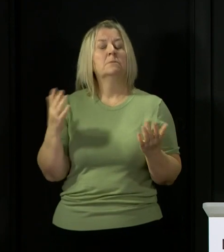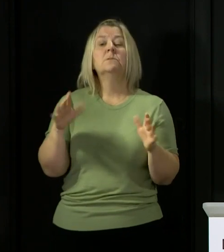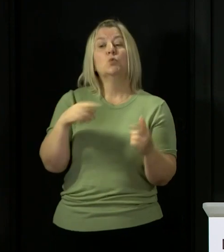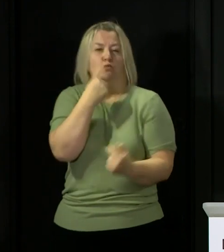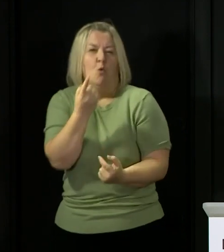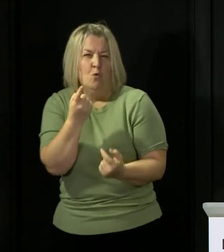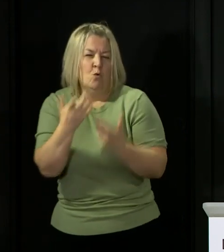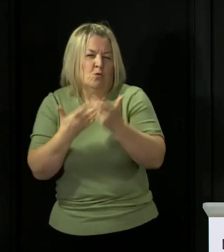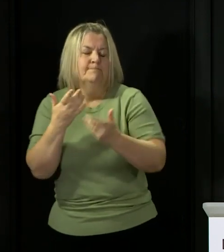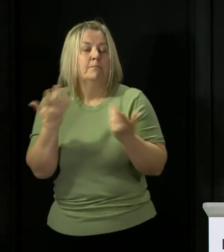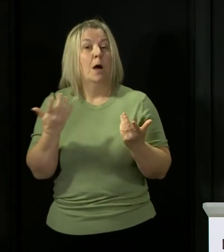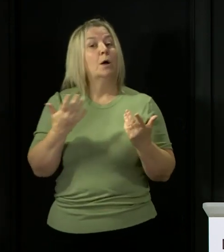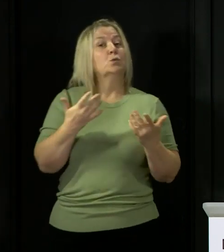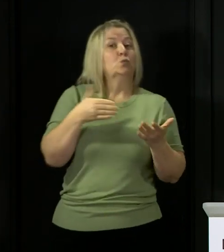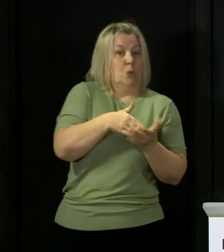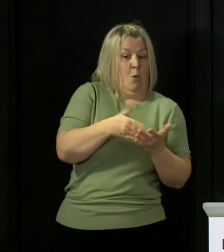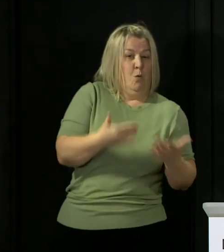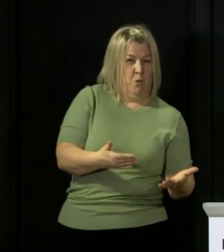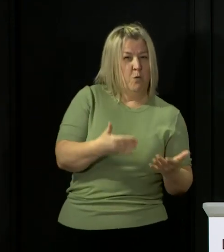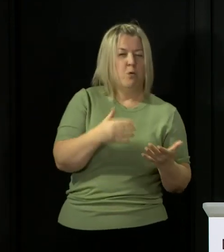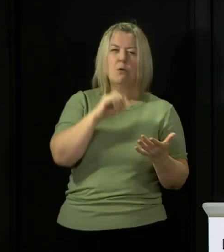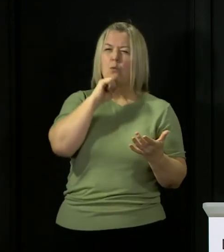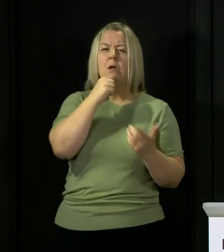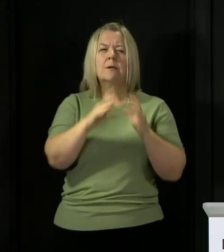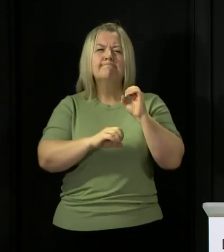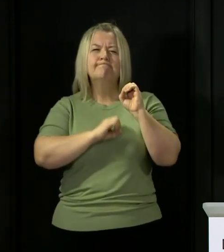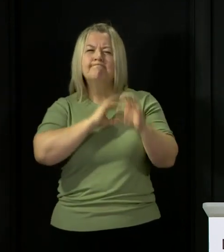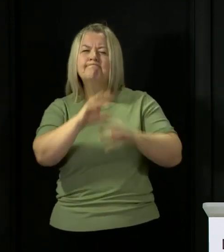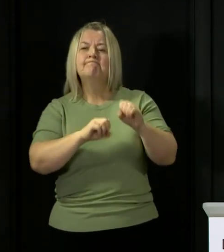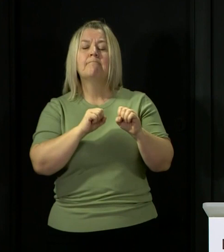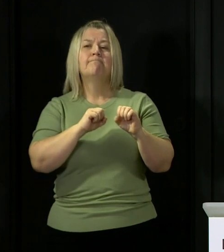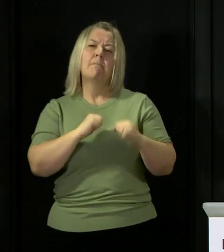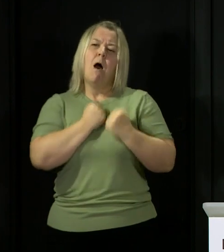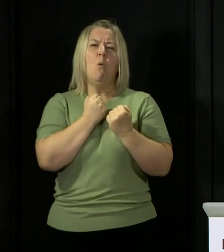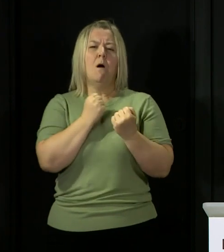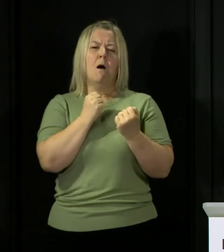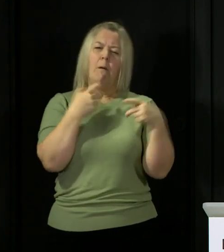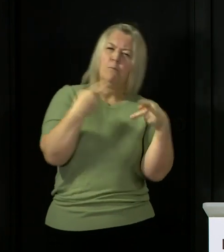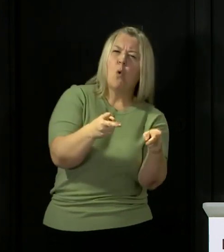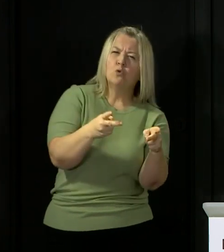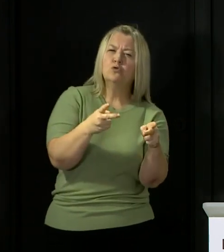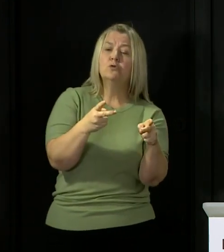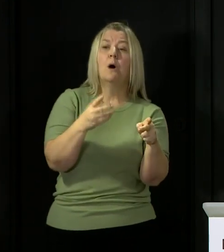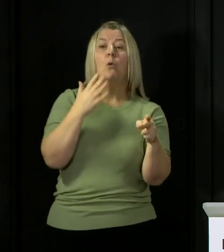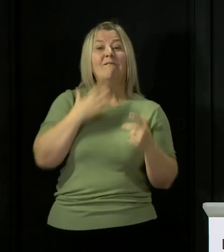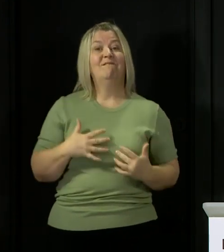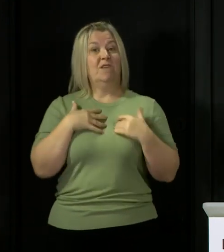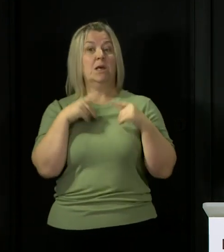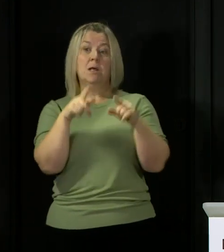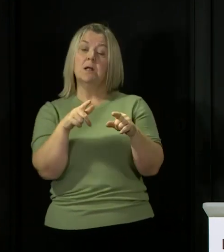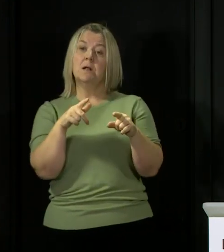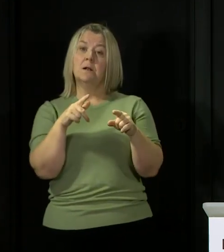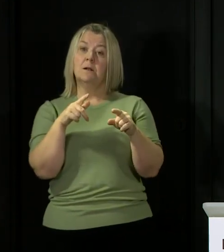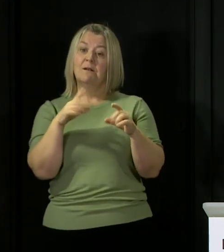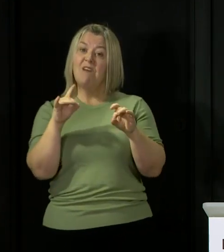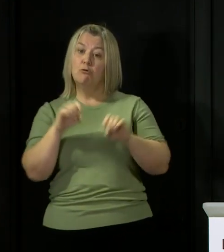Today I want to outline what will be a key part of the approach we take when we have sufficiently suppressed the virus and are able